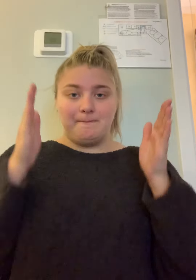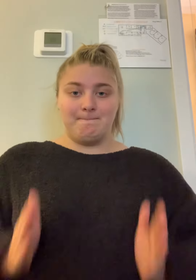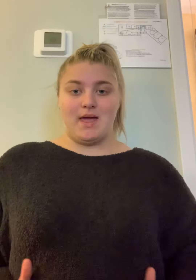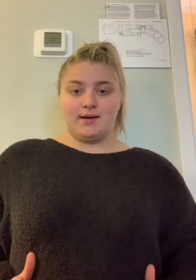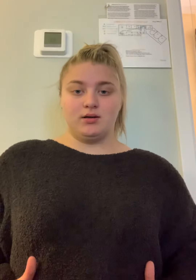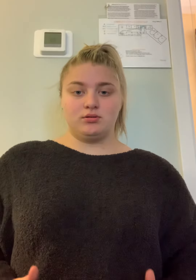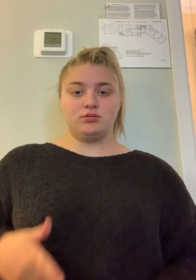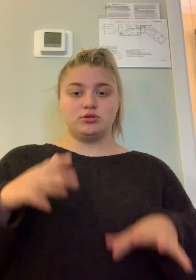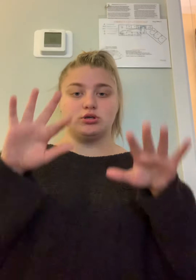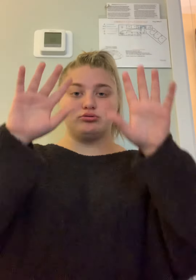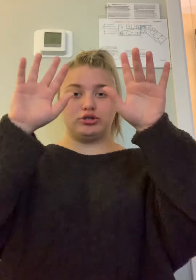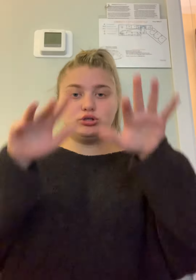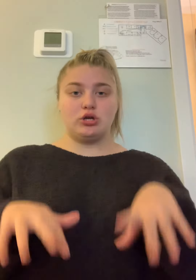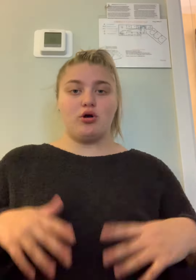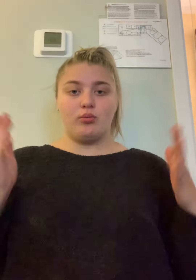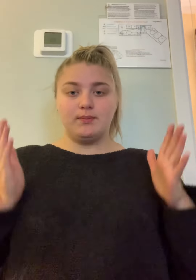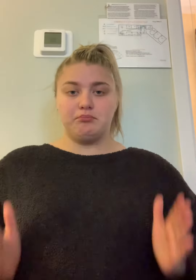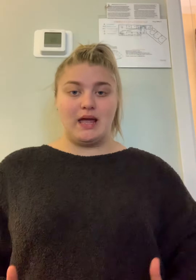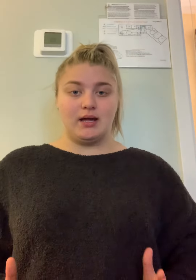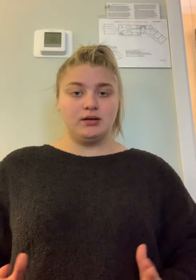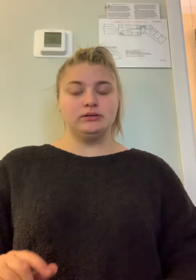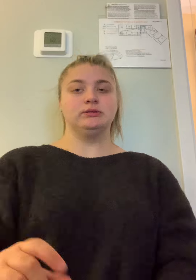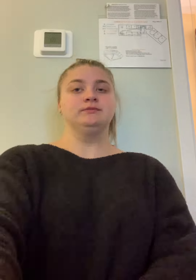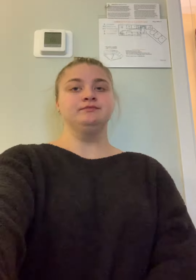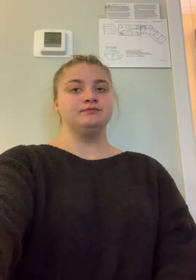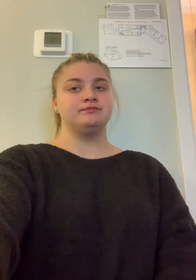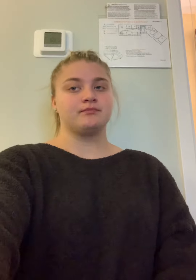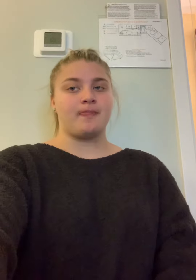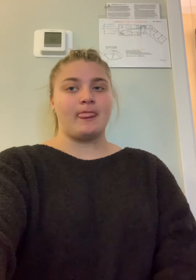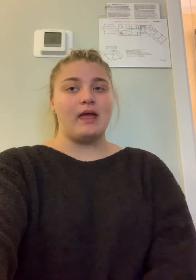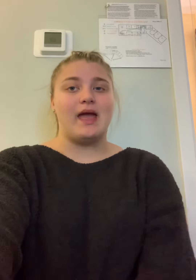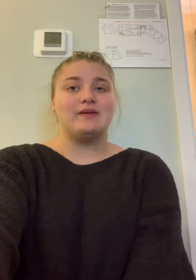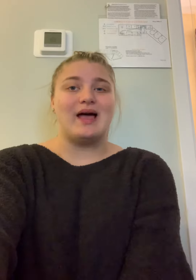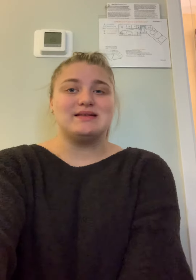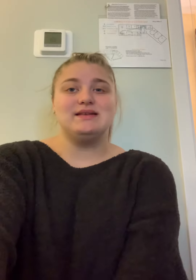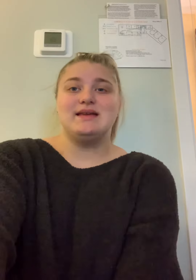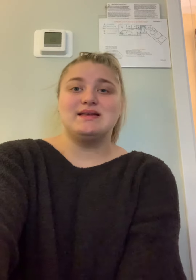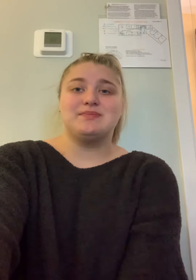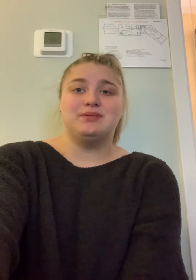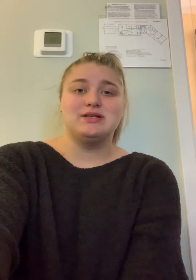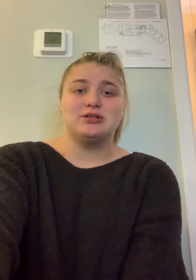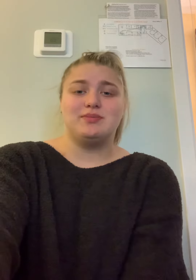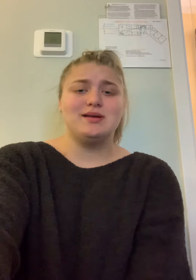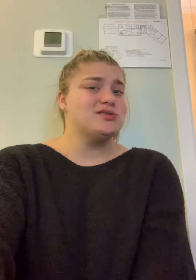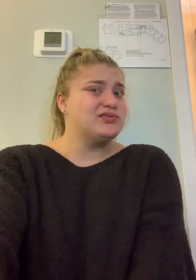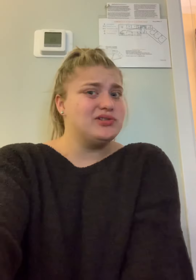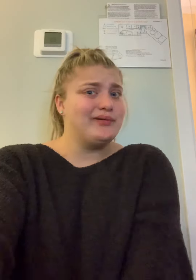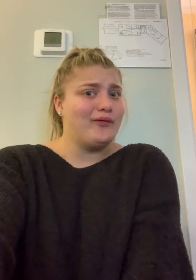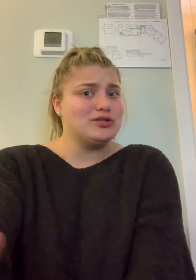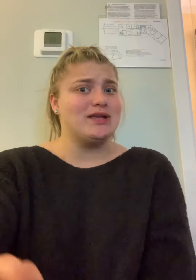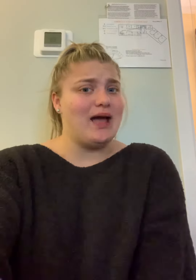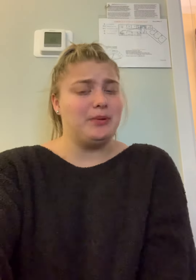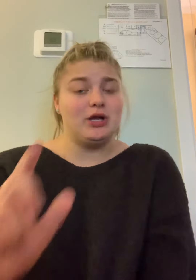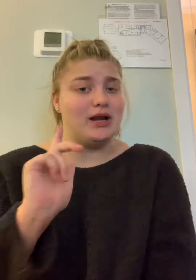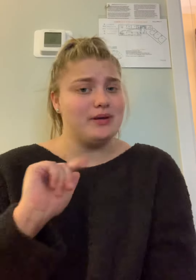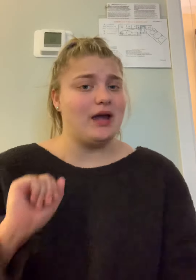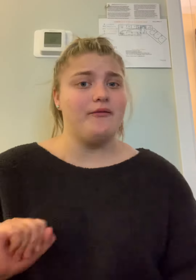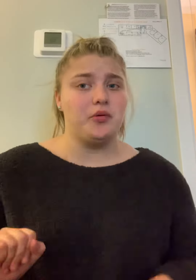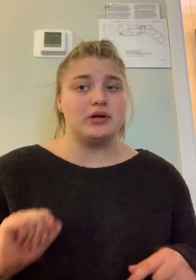man. So snow man. And lastly is blizzard because those do unfortunately happen. You got to be careful and watch